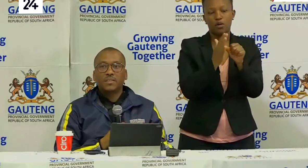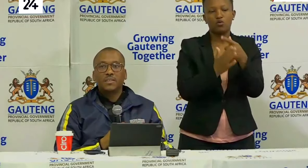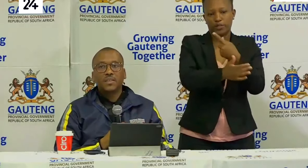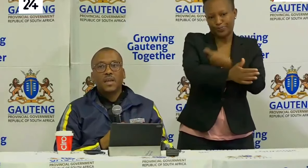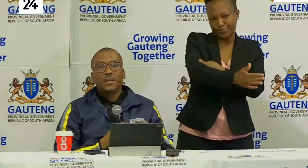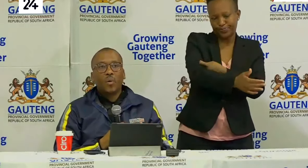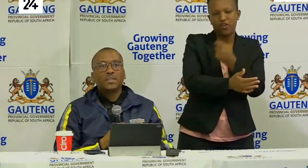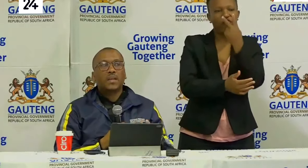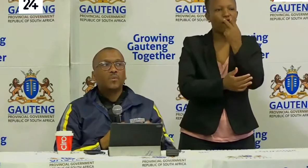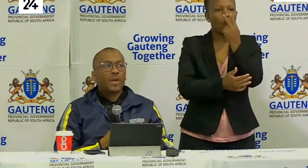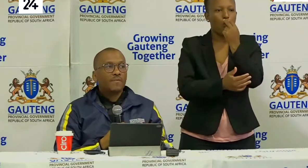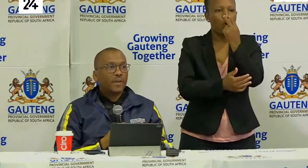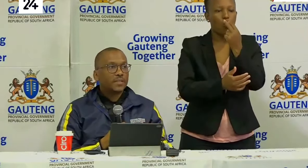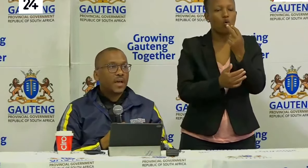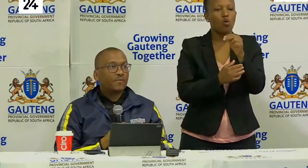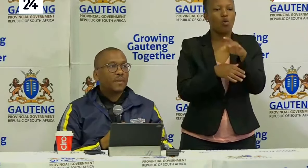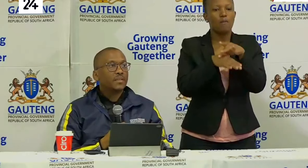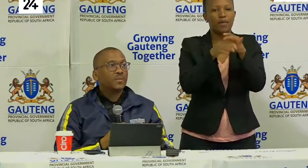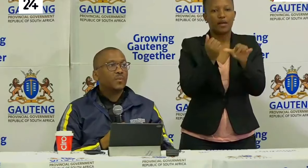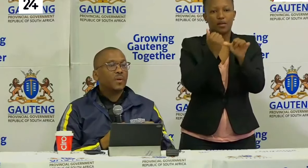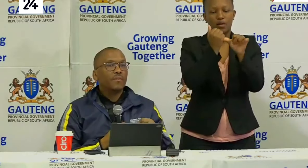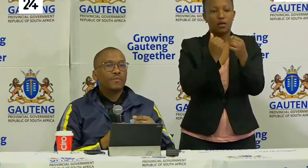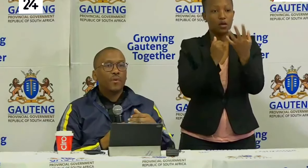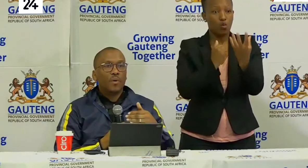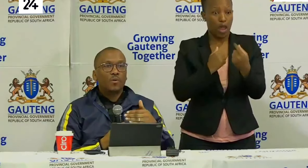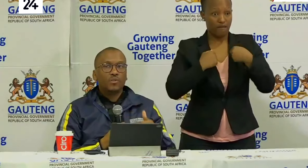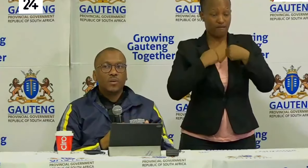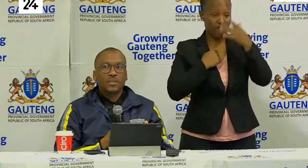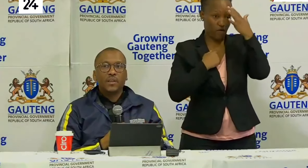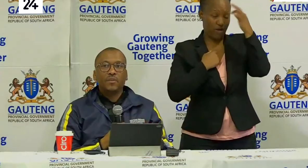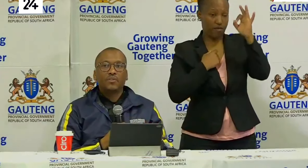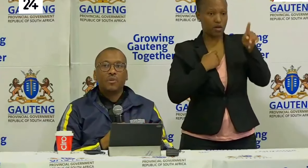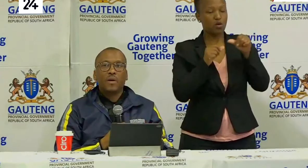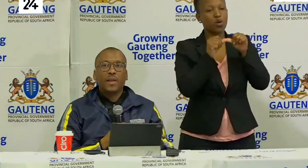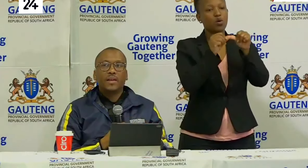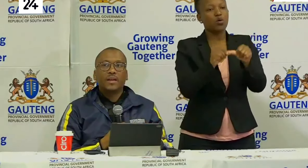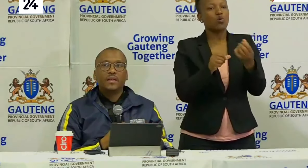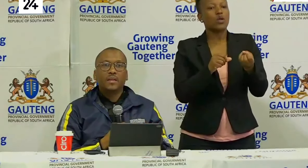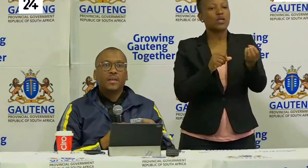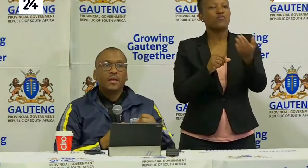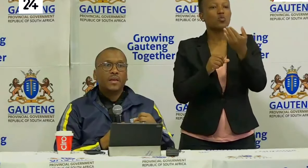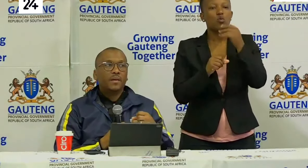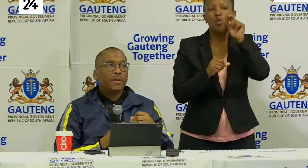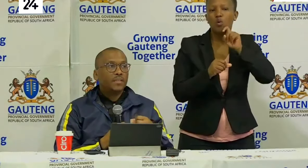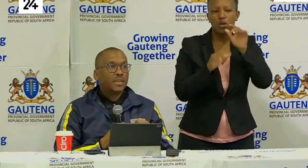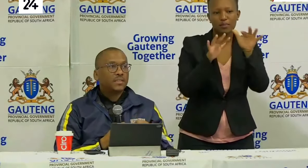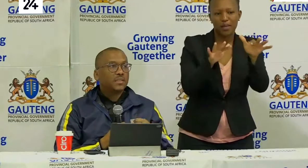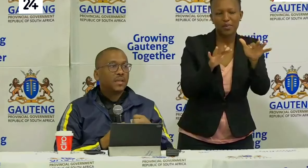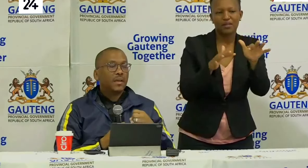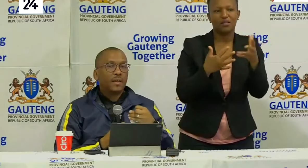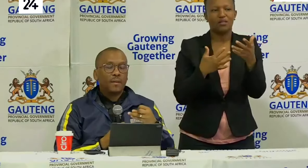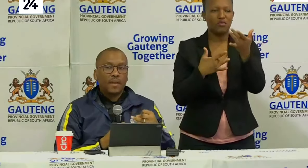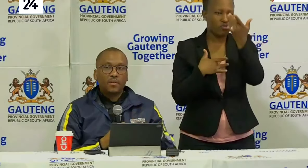vaccines. The ones that we have as government, we are continuously giving it to our elderly patients